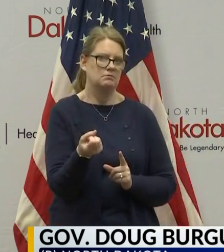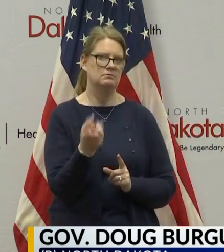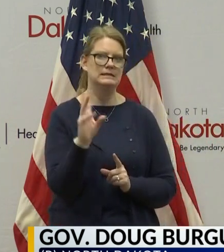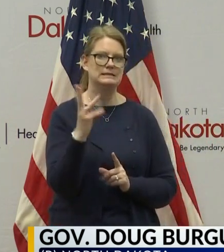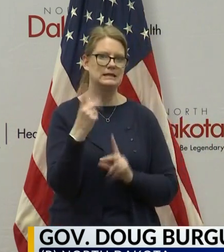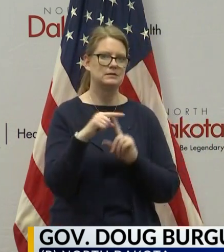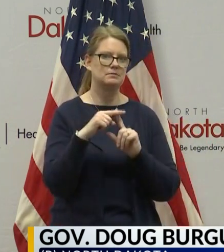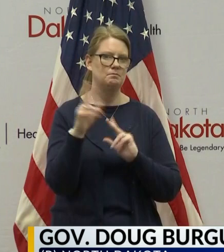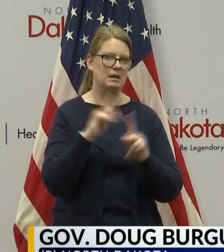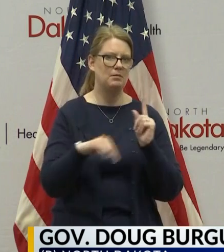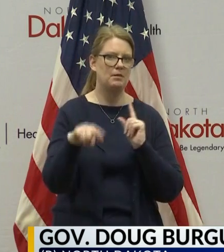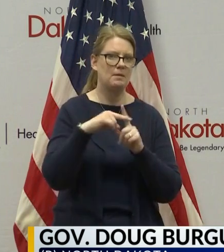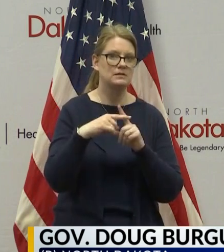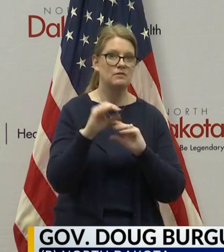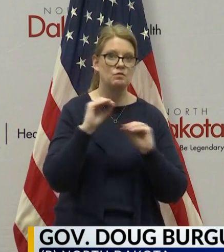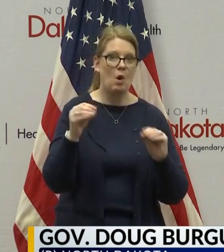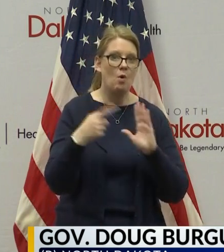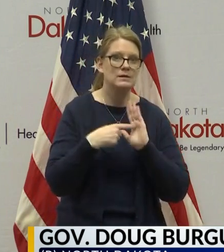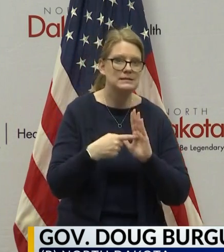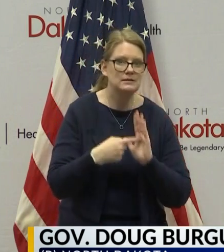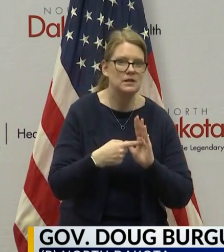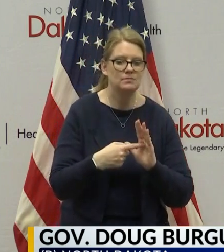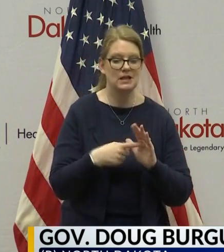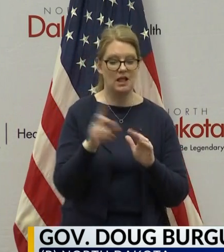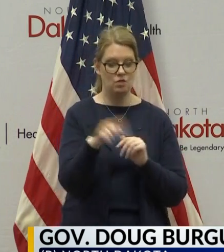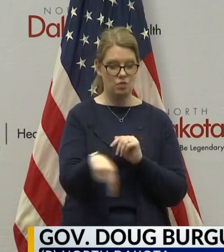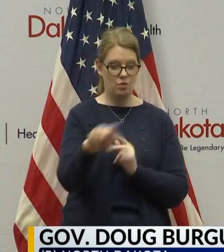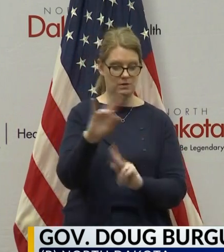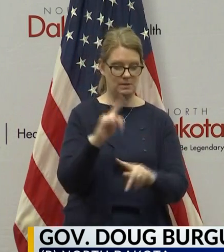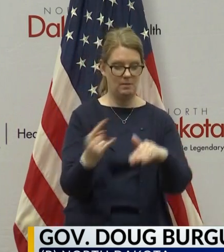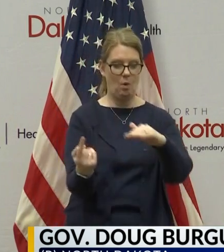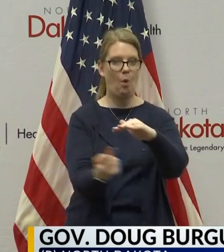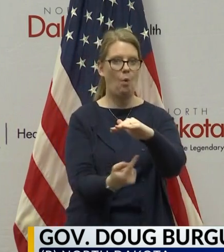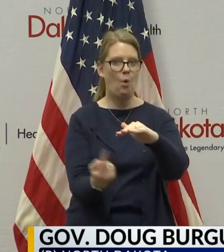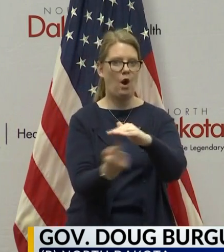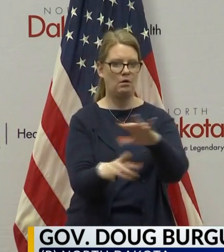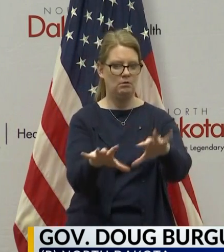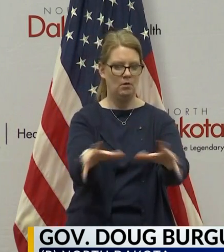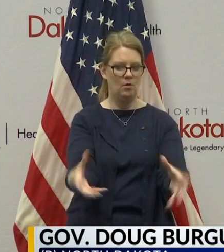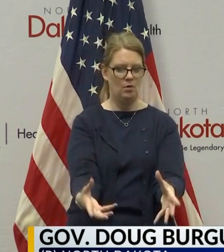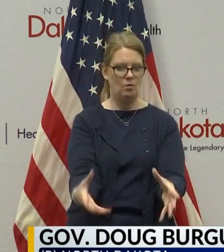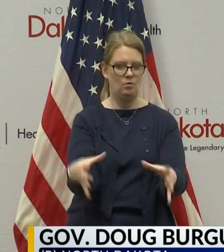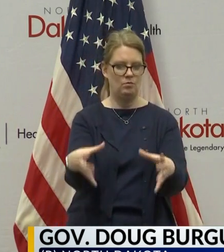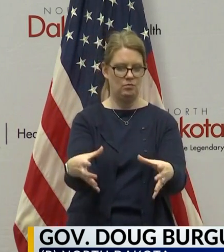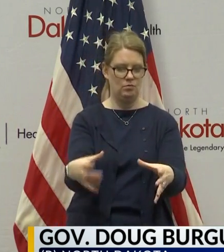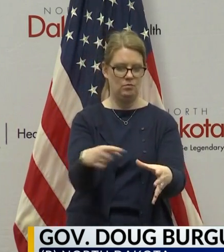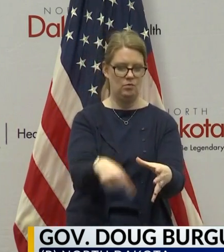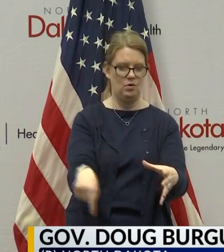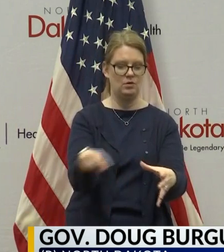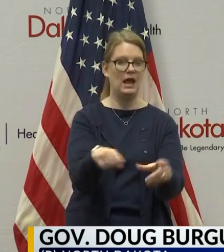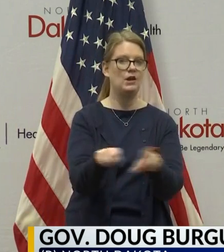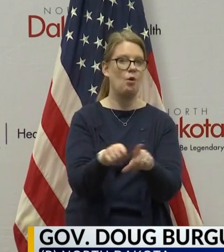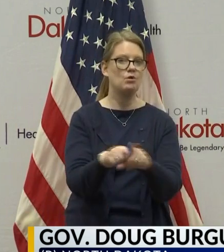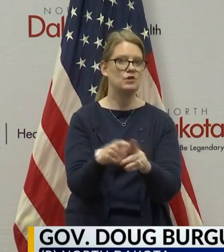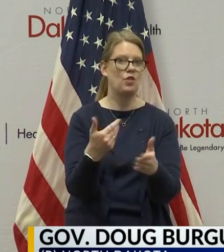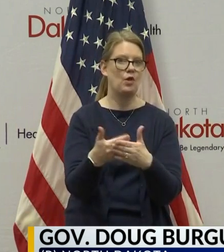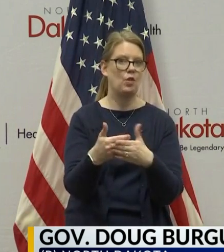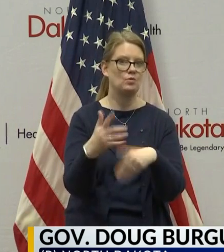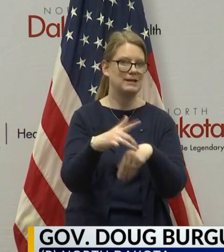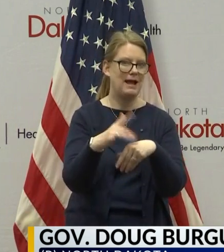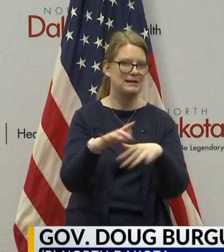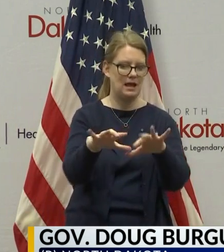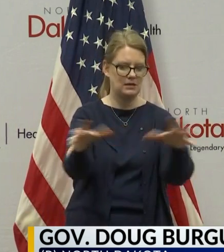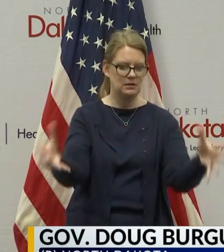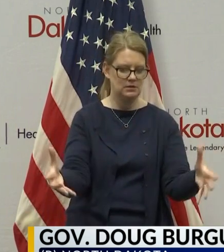positive that had no symptoms, and we can quarantine those people and quarantine those people with the people that they had close contact with, their household